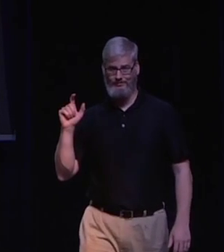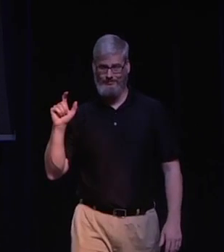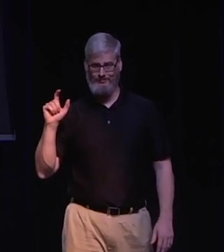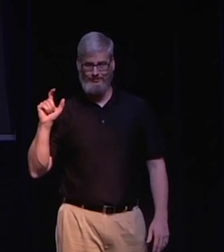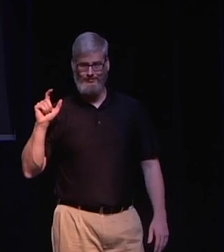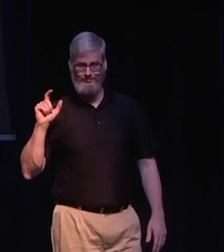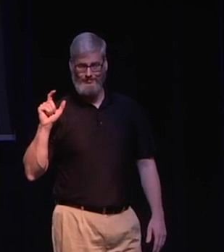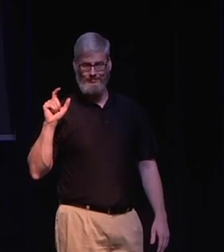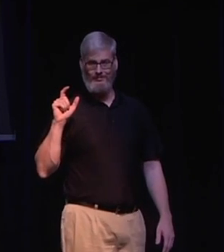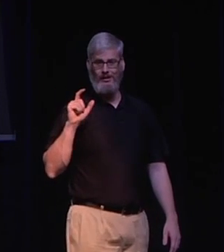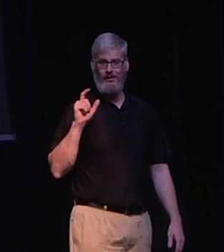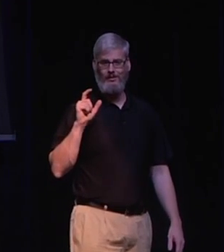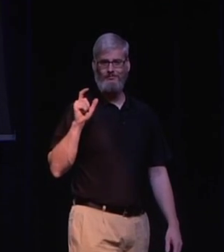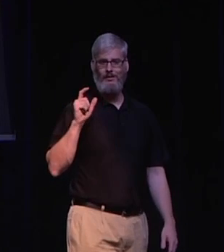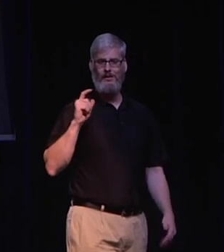much larger larger and more powerful.